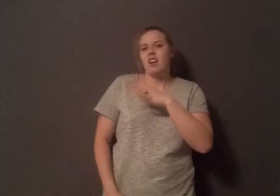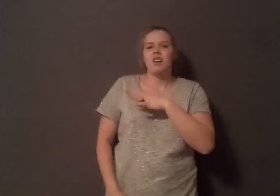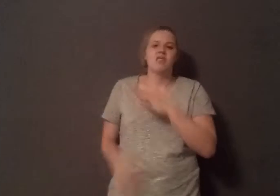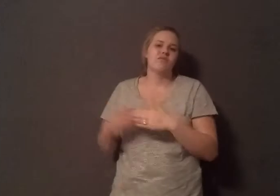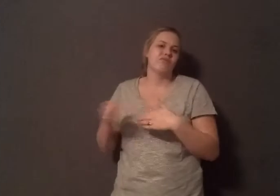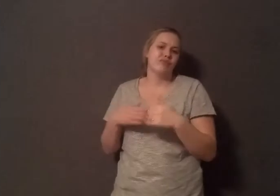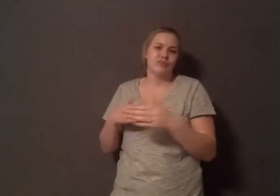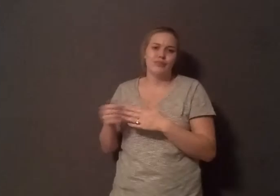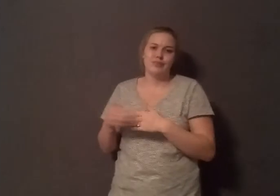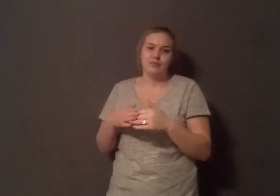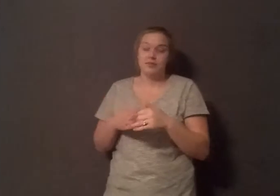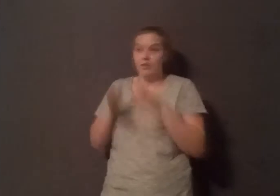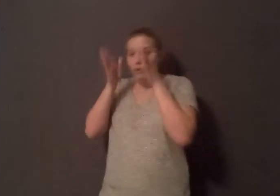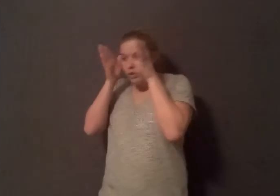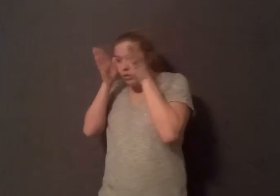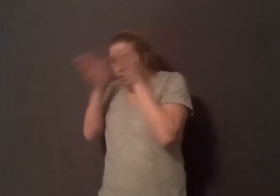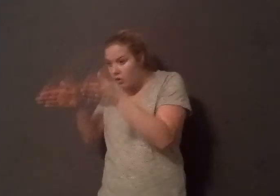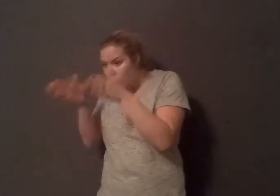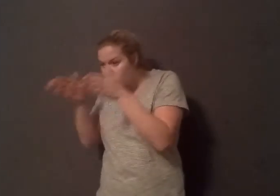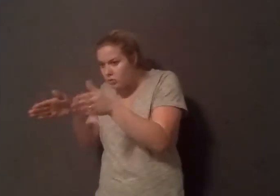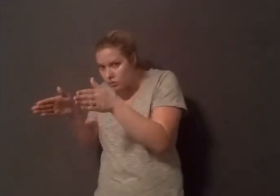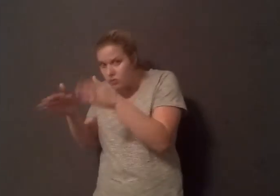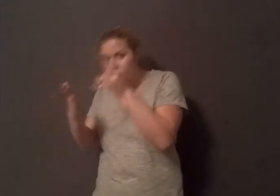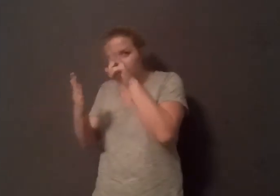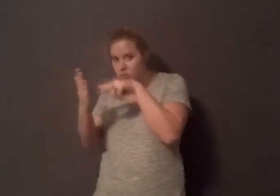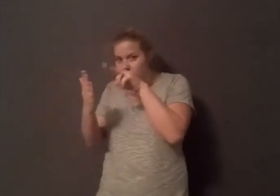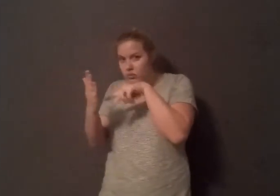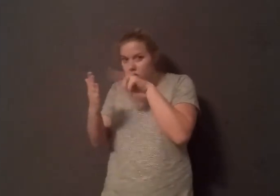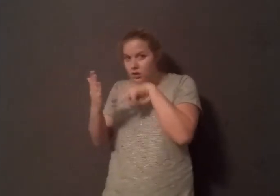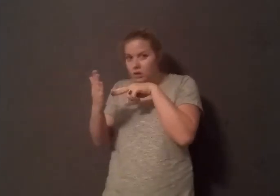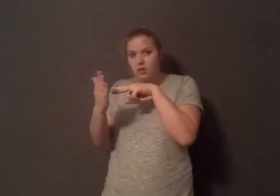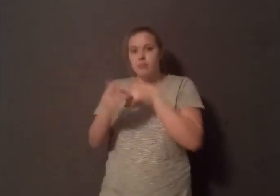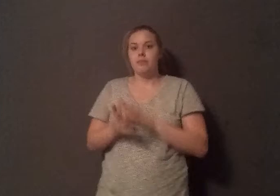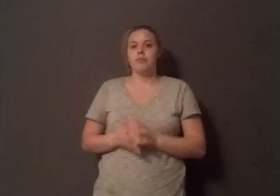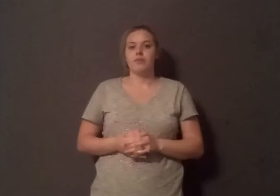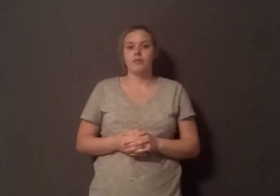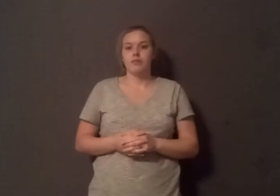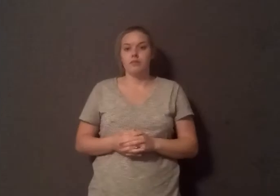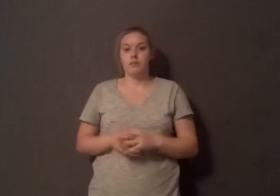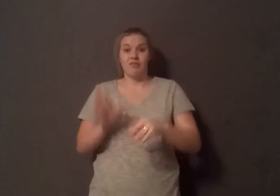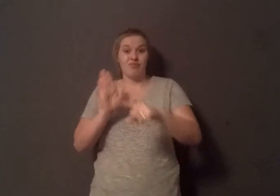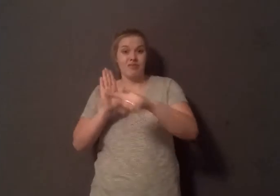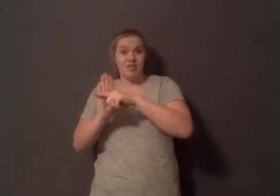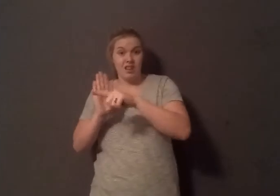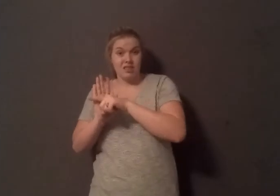a meeting and explicitly read their agenda was to neutralize the negative impact of milk fat by regulators and medical